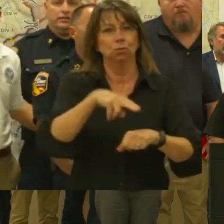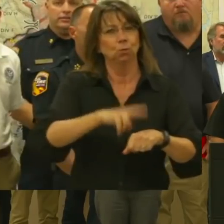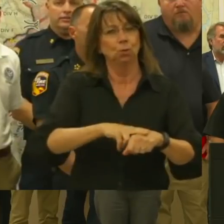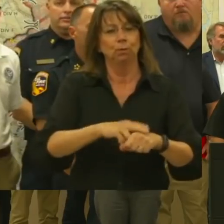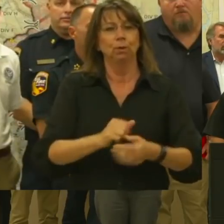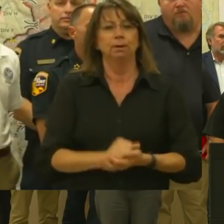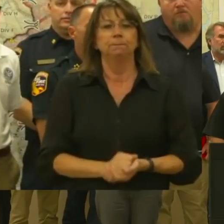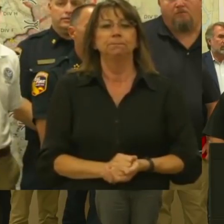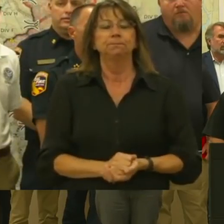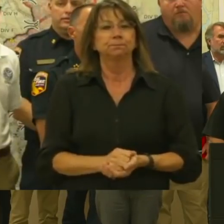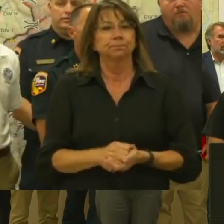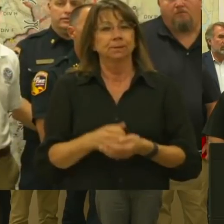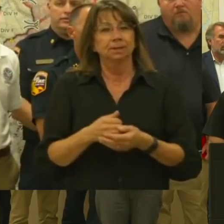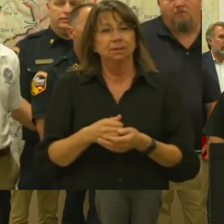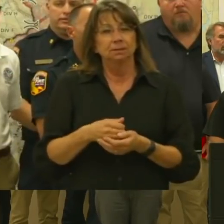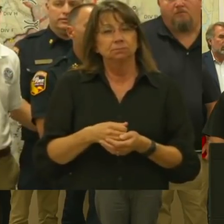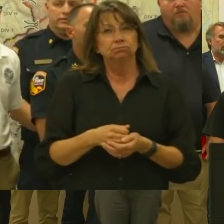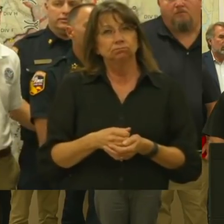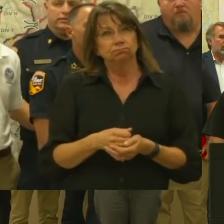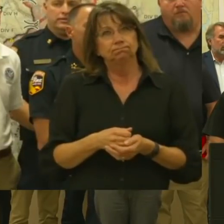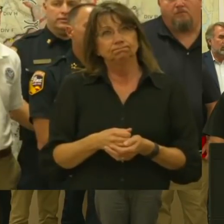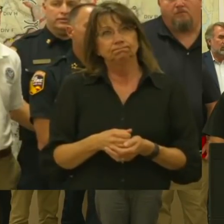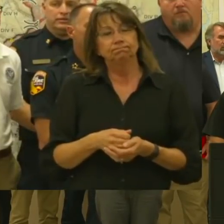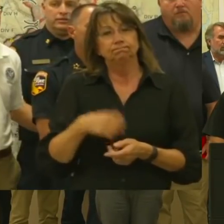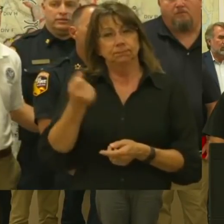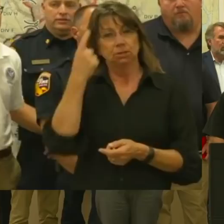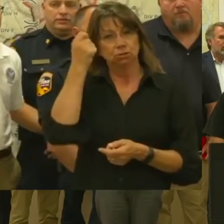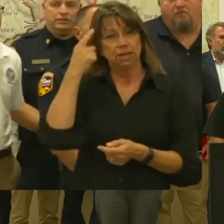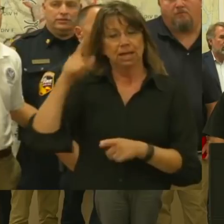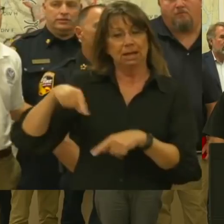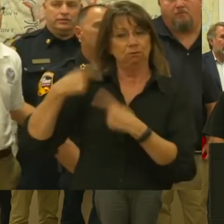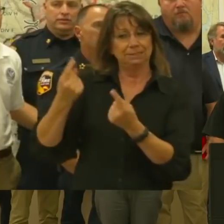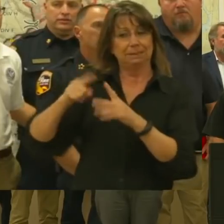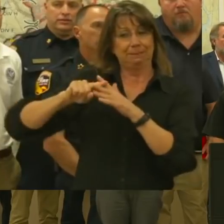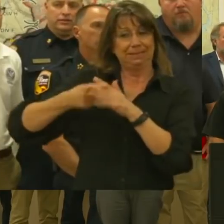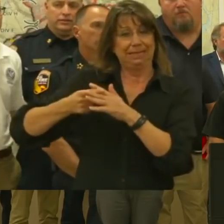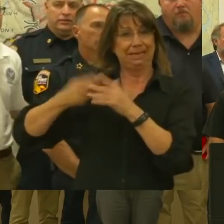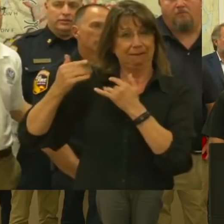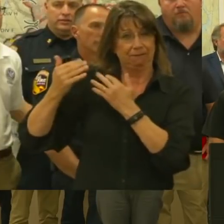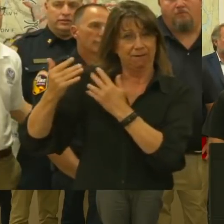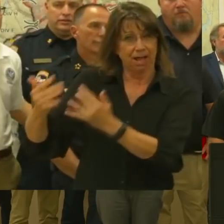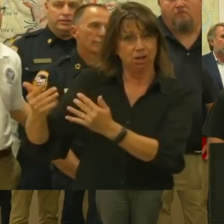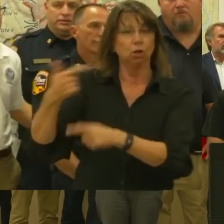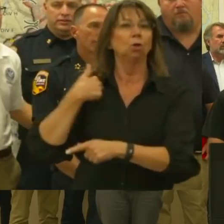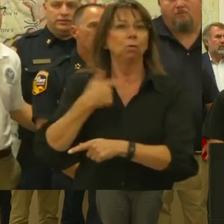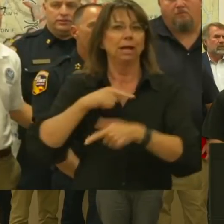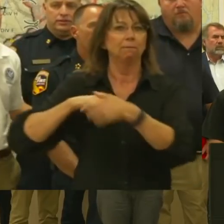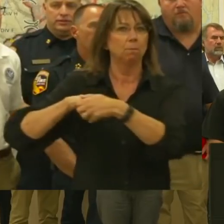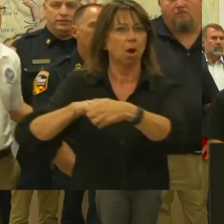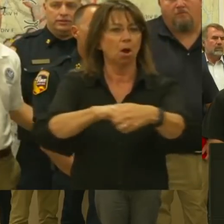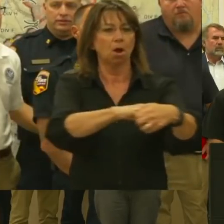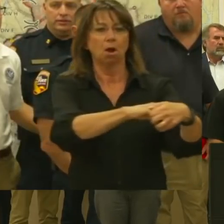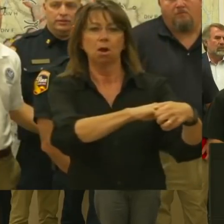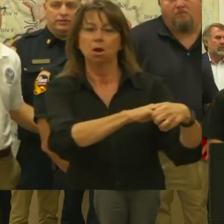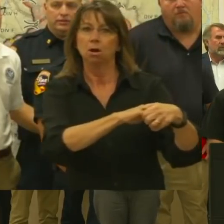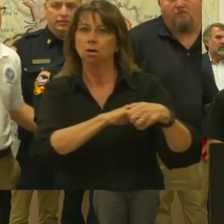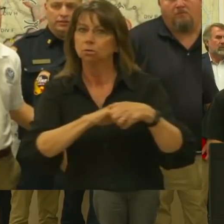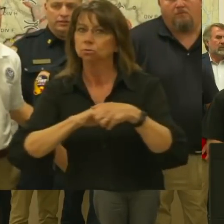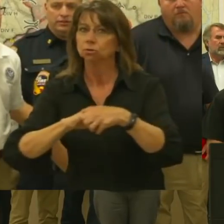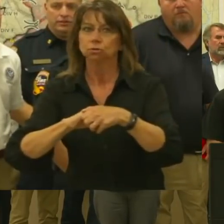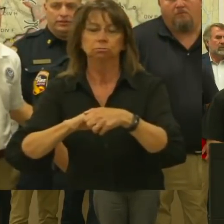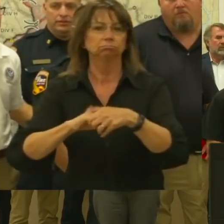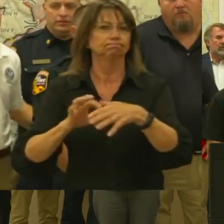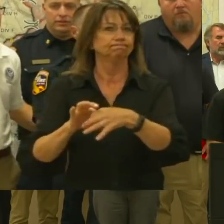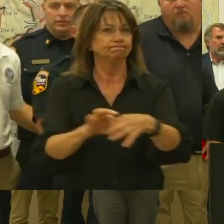In that effort to do that, even from the beginning of the fire start, we have partnered very closely with our partners at